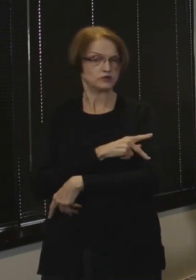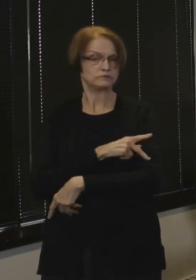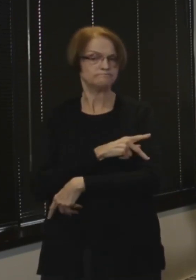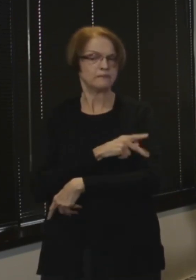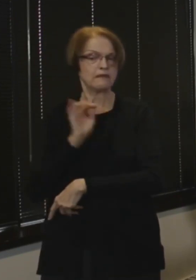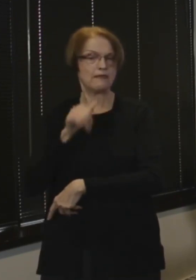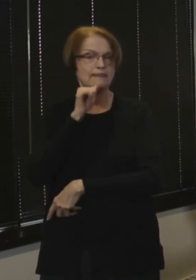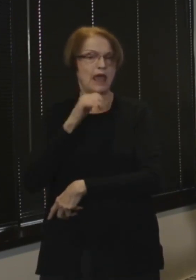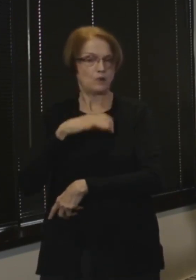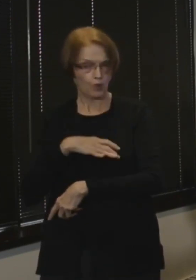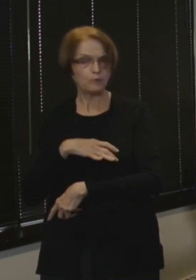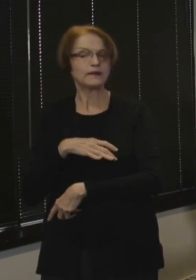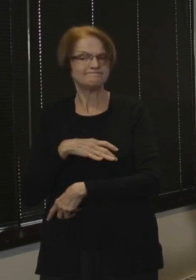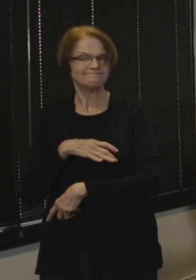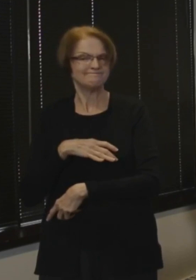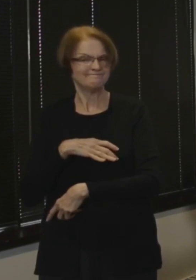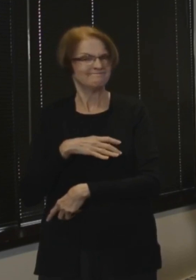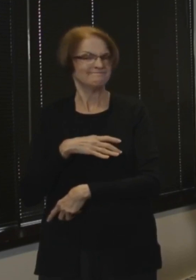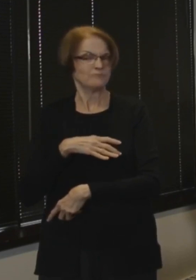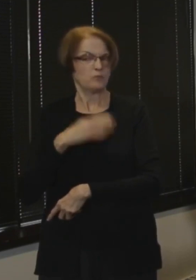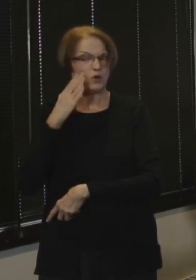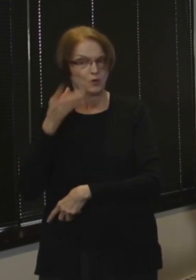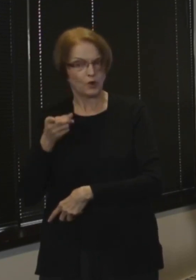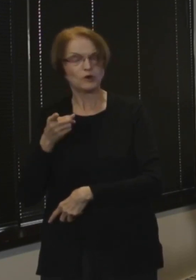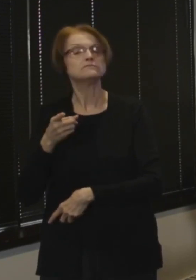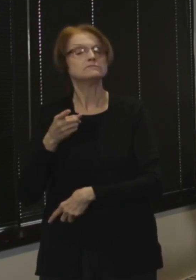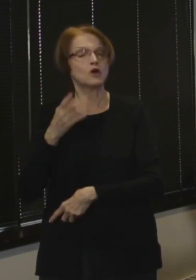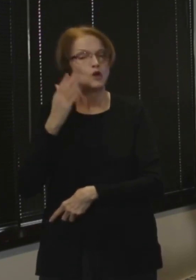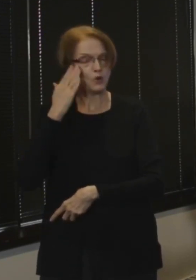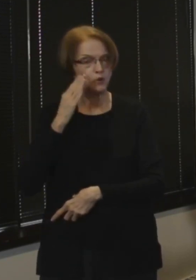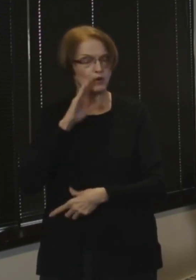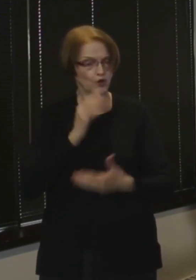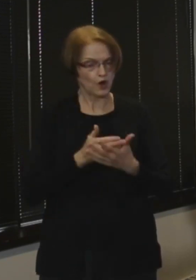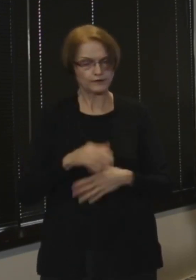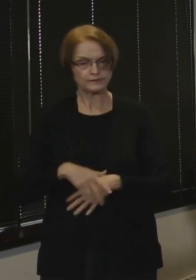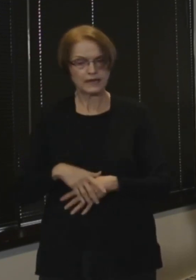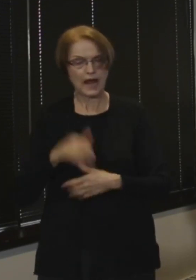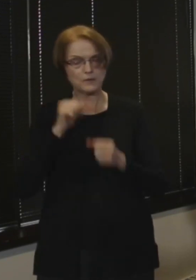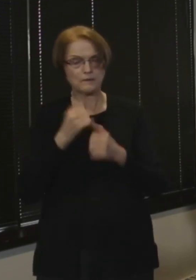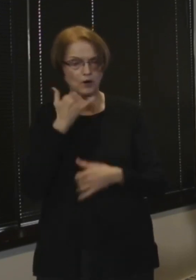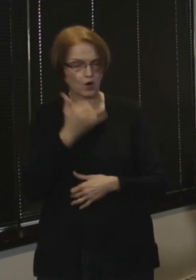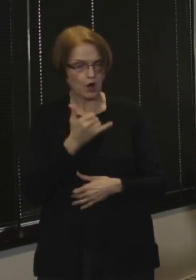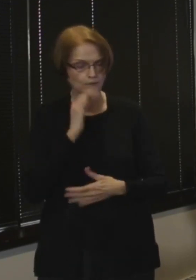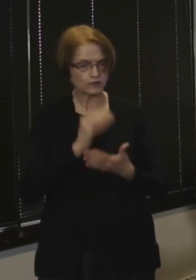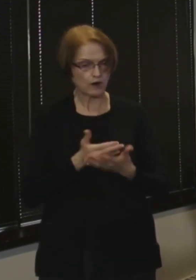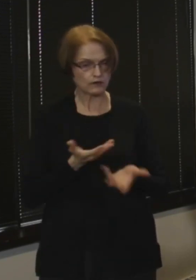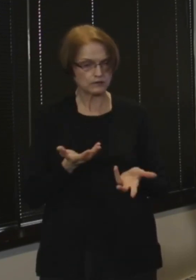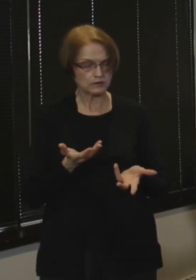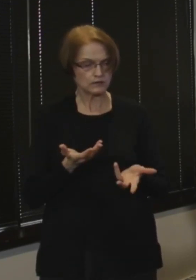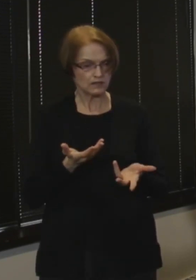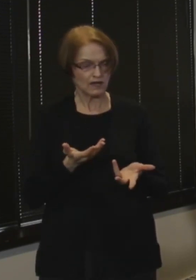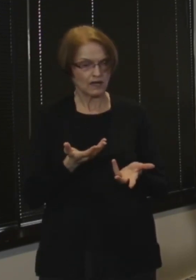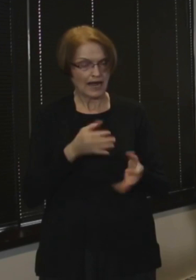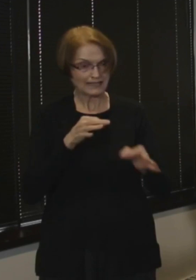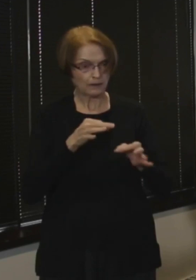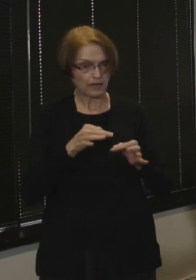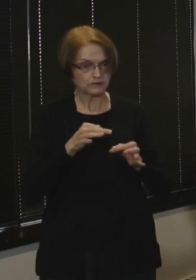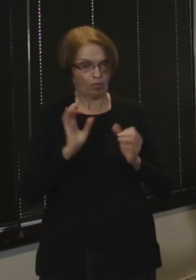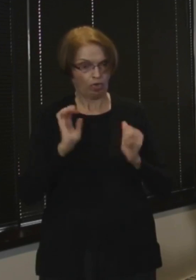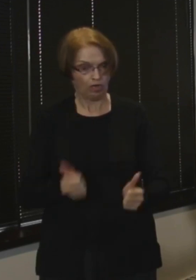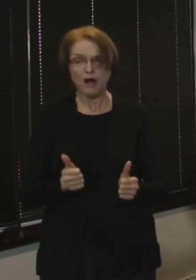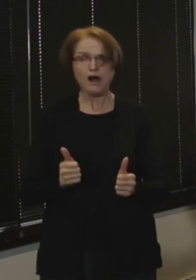as was her daughter. I remember speaking to the patient's daughter and she kept saying but my mom was fine last night when I talked to her.